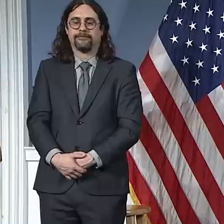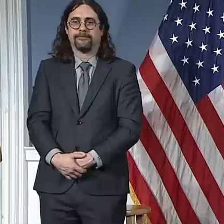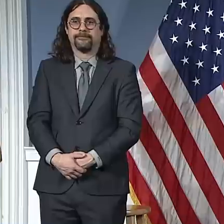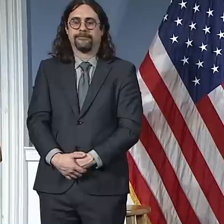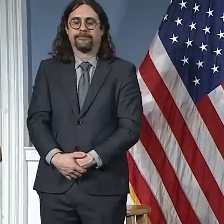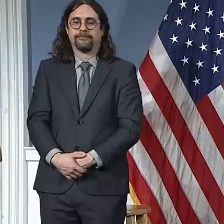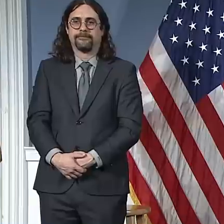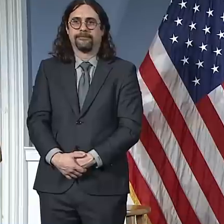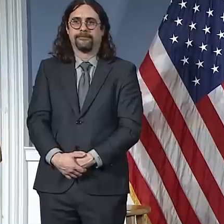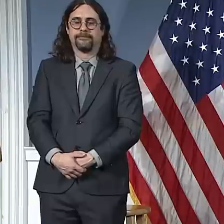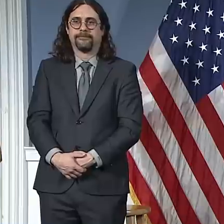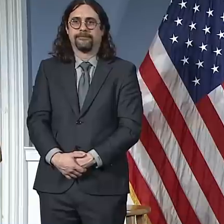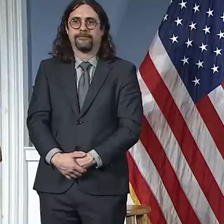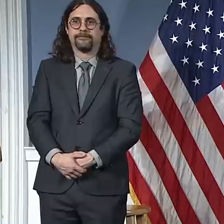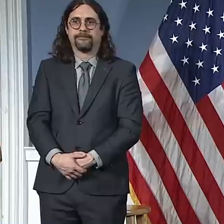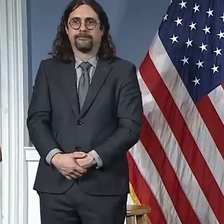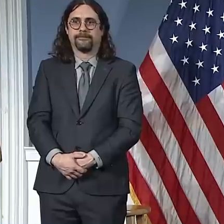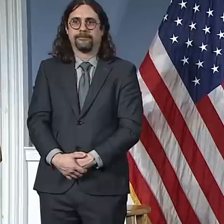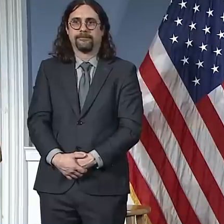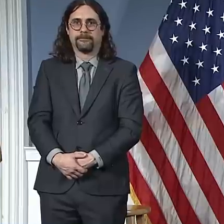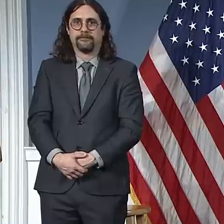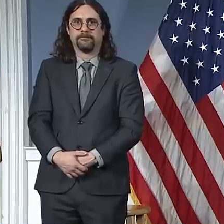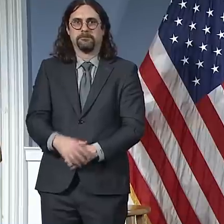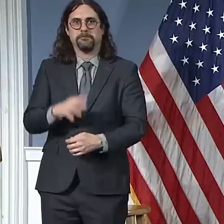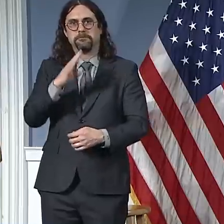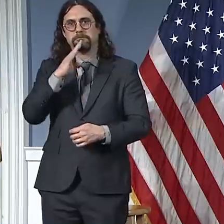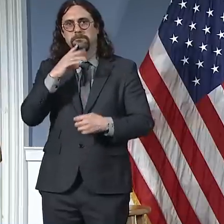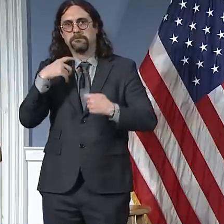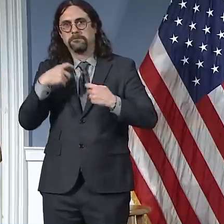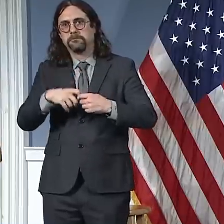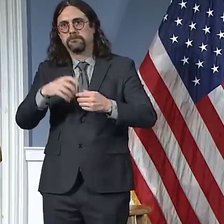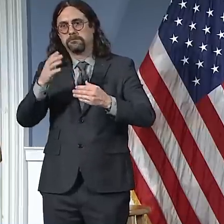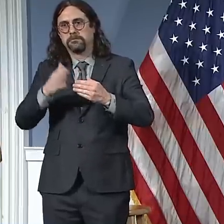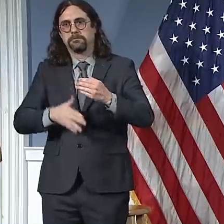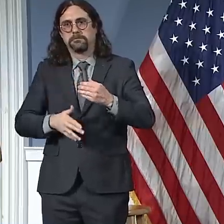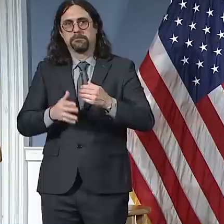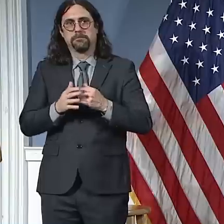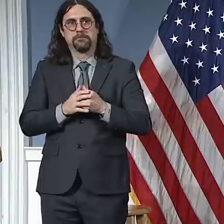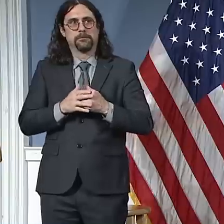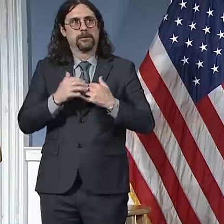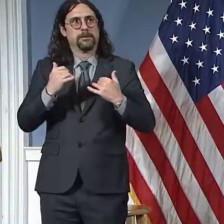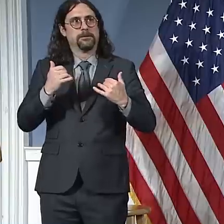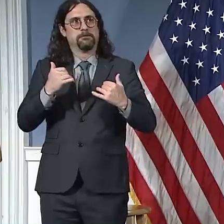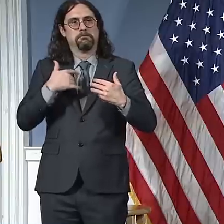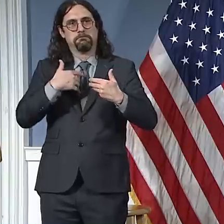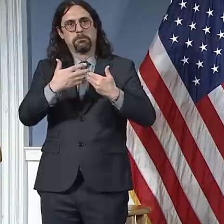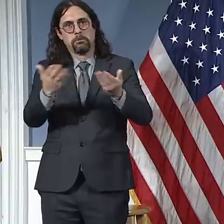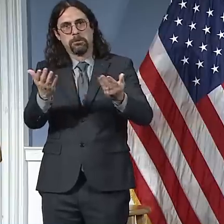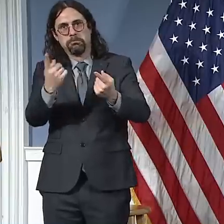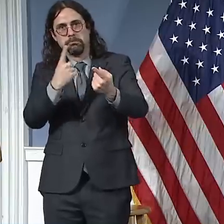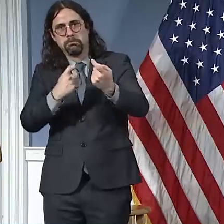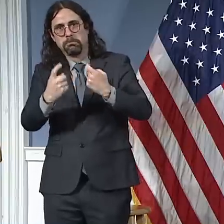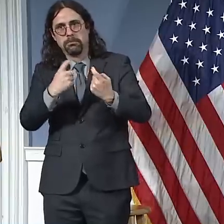With that, we will now turn to questions from the media. Go ahead. Thank you.